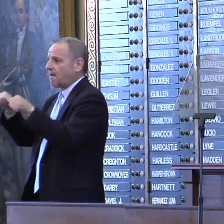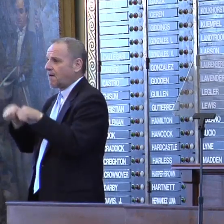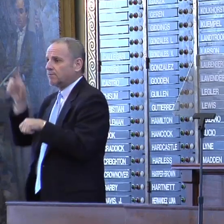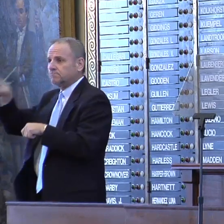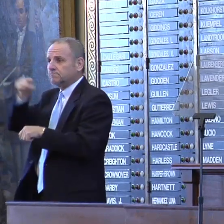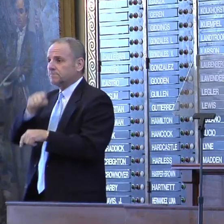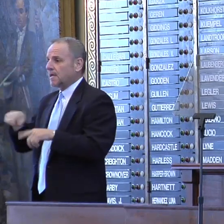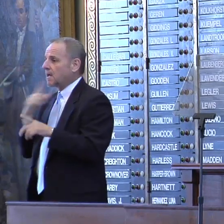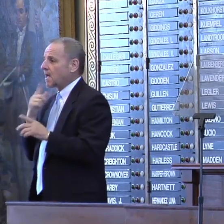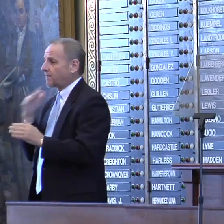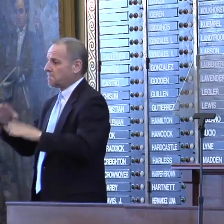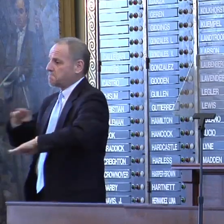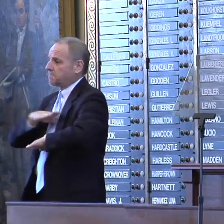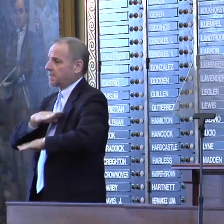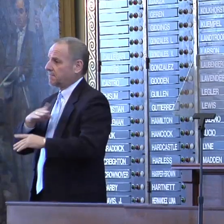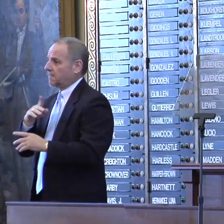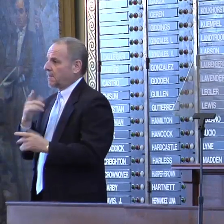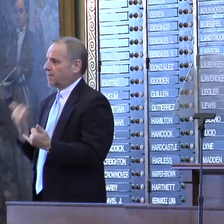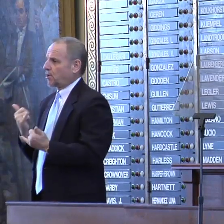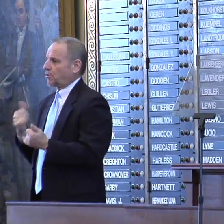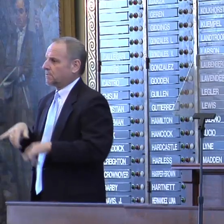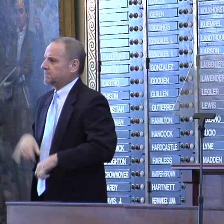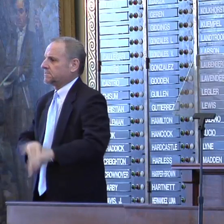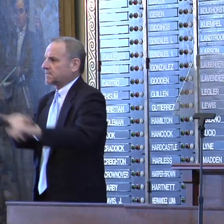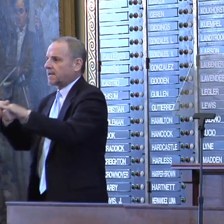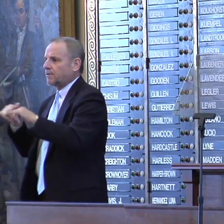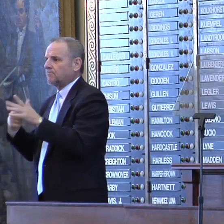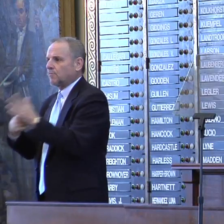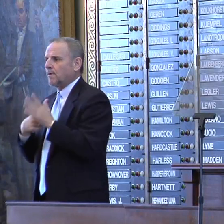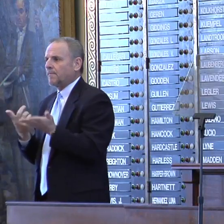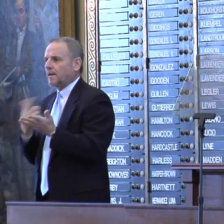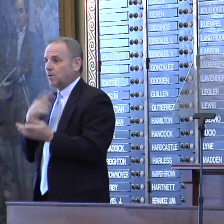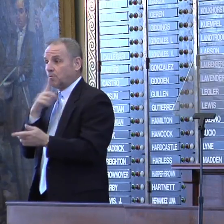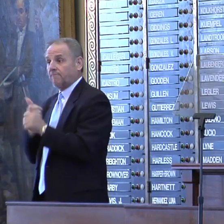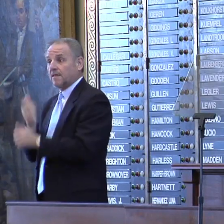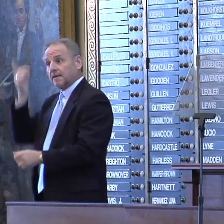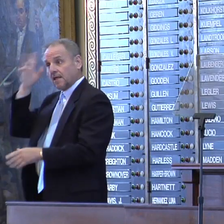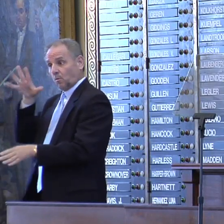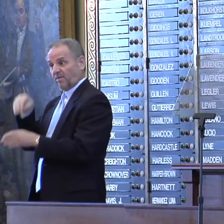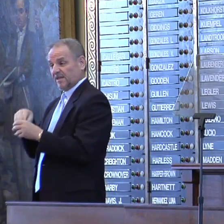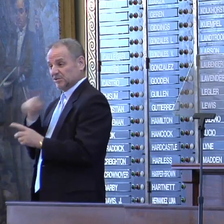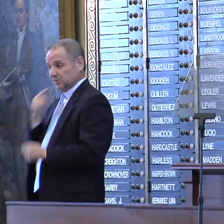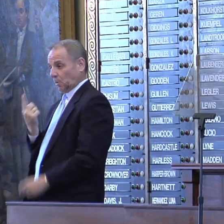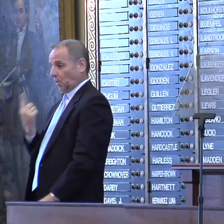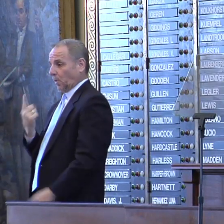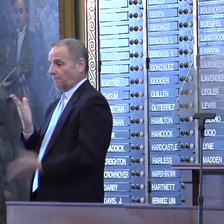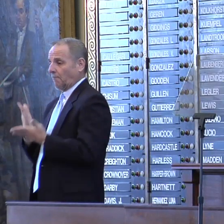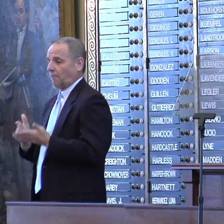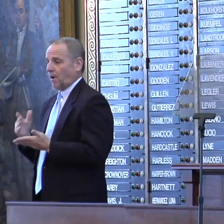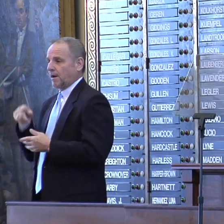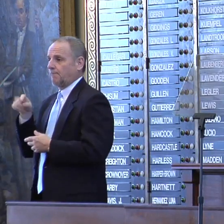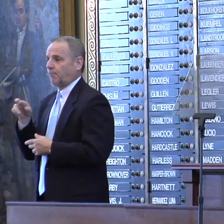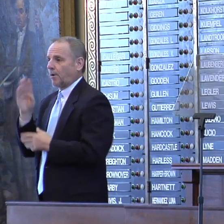meeting the current air standard. For those of you keeping track, Dallas is within just one part